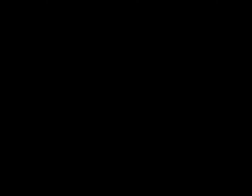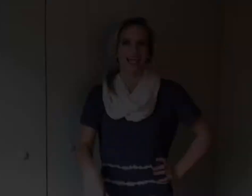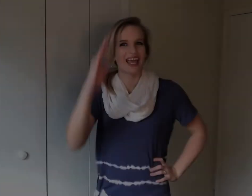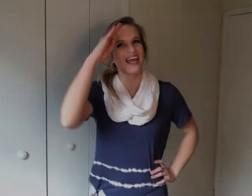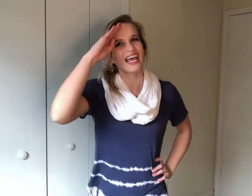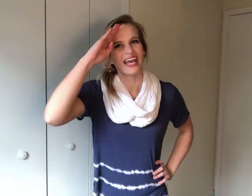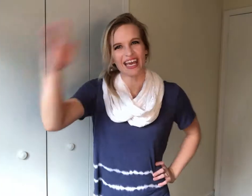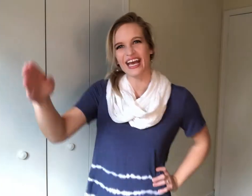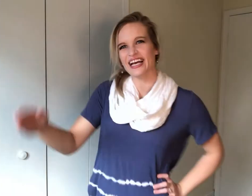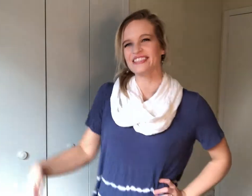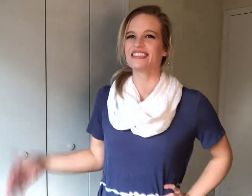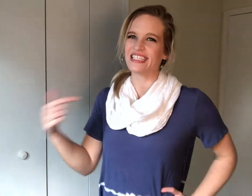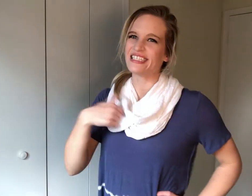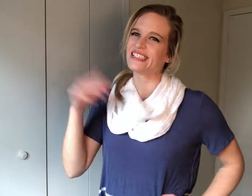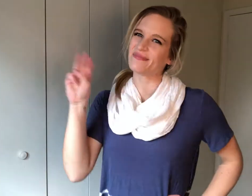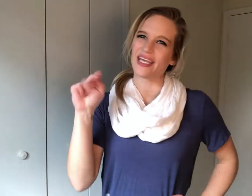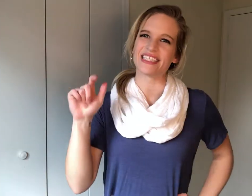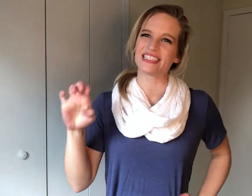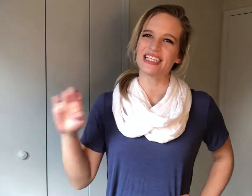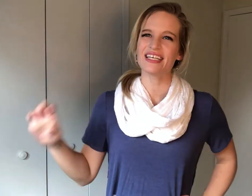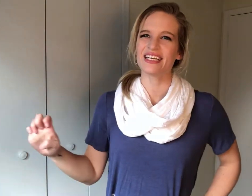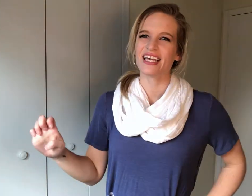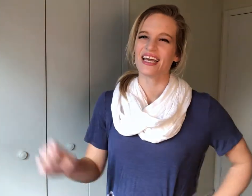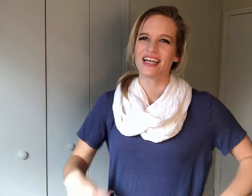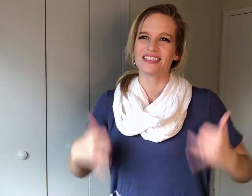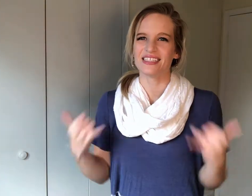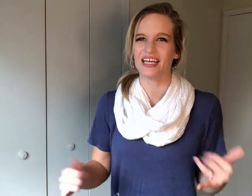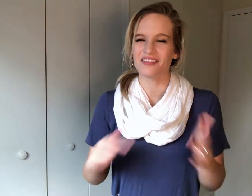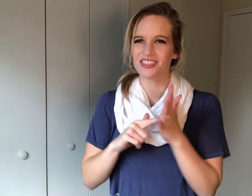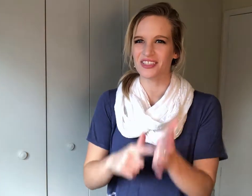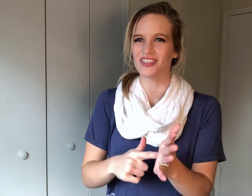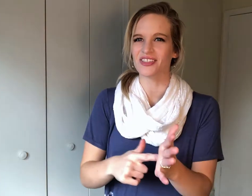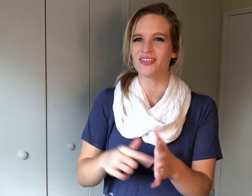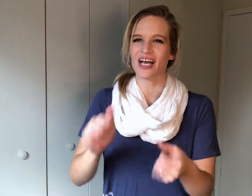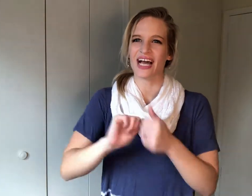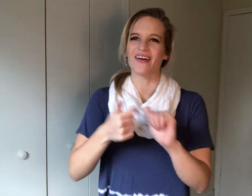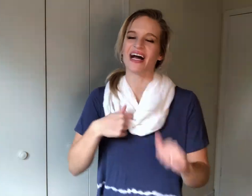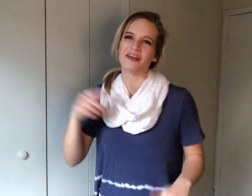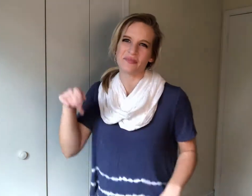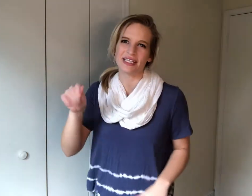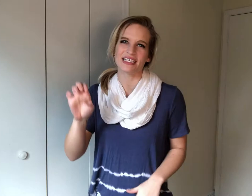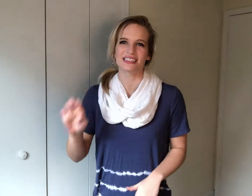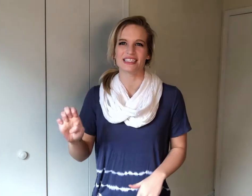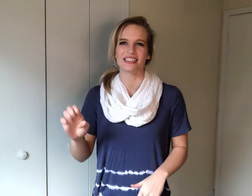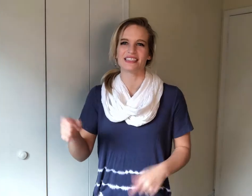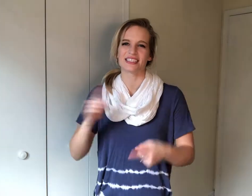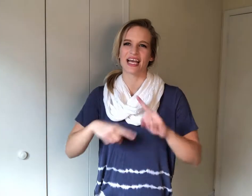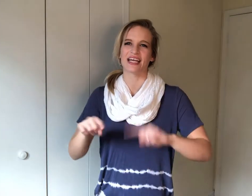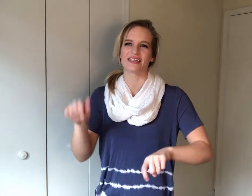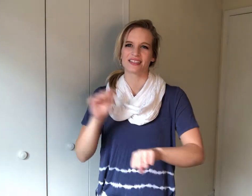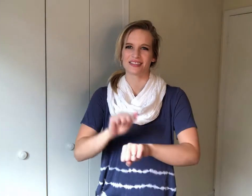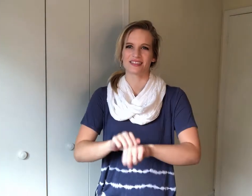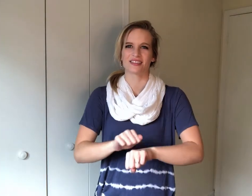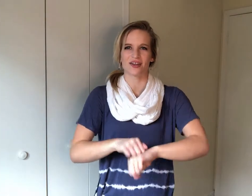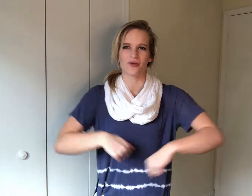hey guys it's Macy today I'm going to show you how I PSE signed stone